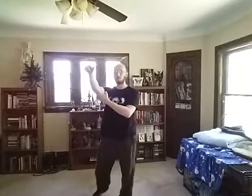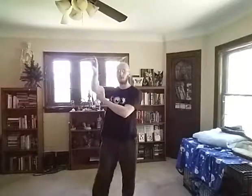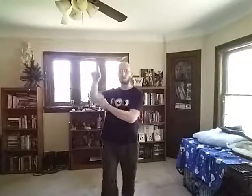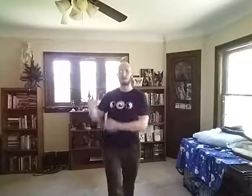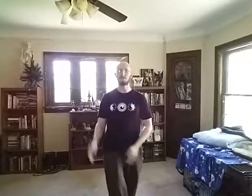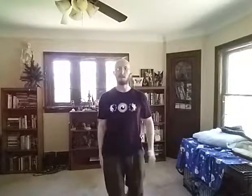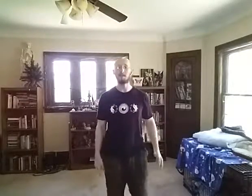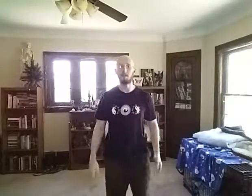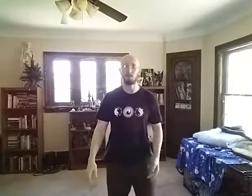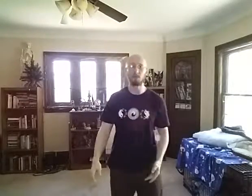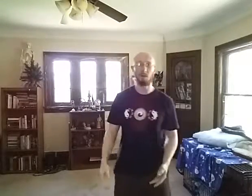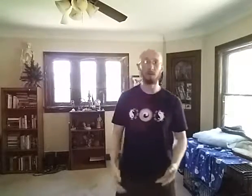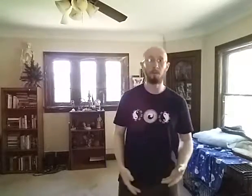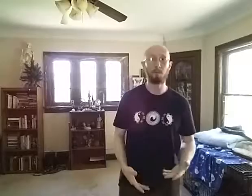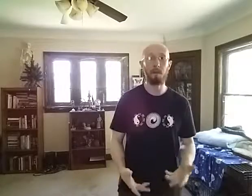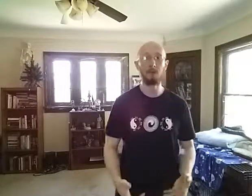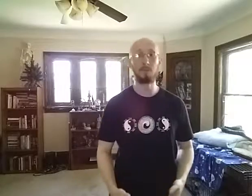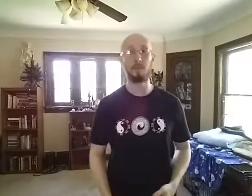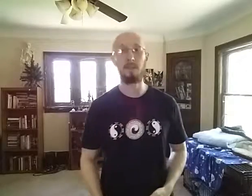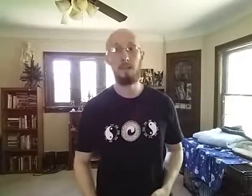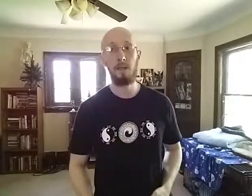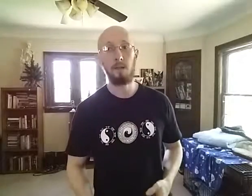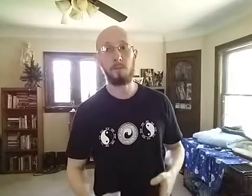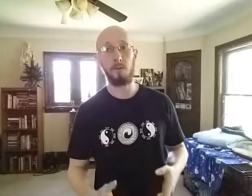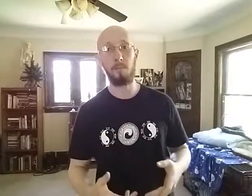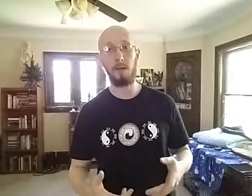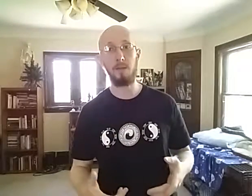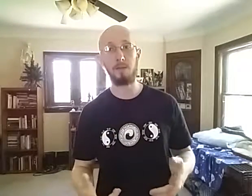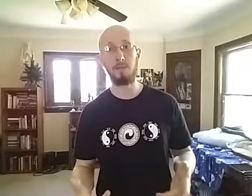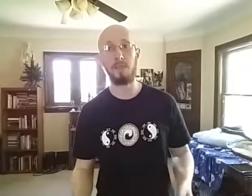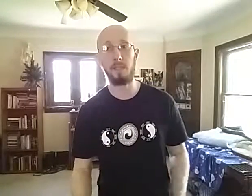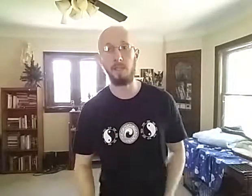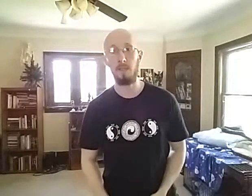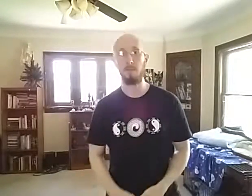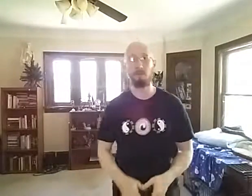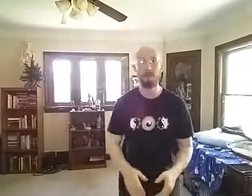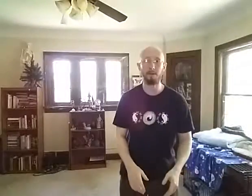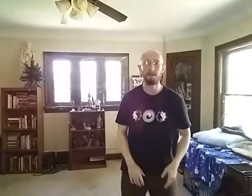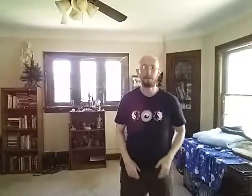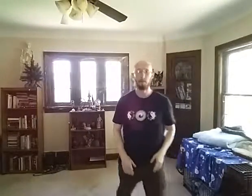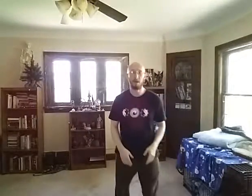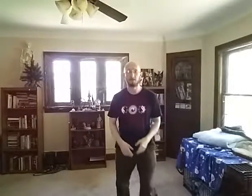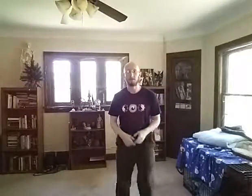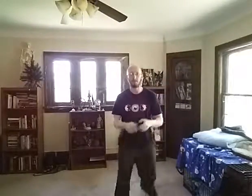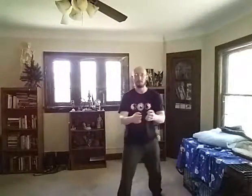rotate. Same thing if we're talking about pao chui, from uh, xing yi, the fire, the pounding fist.